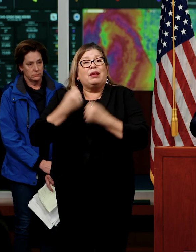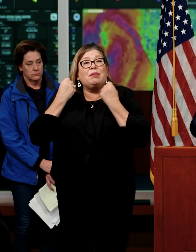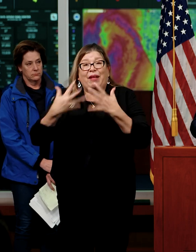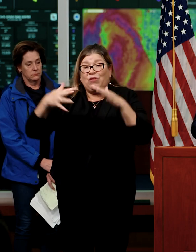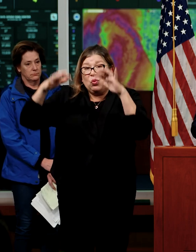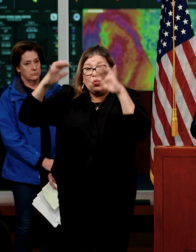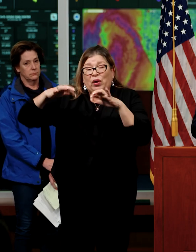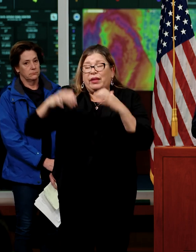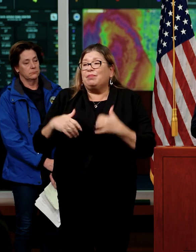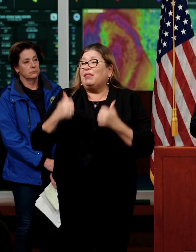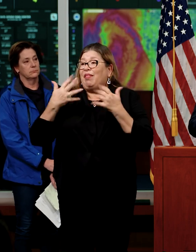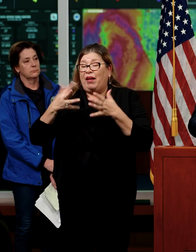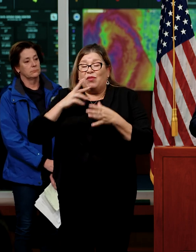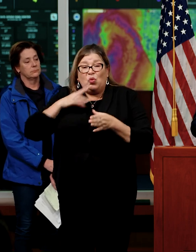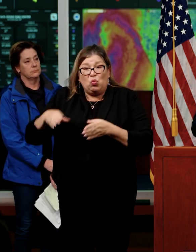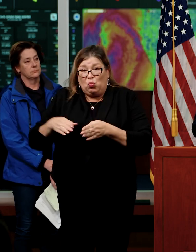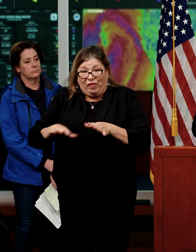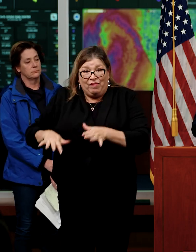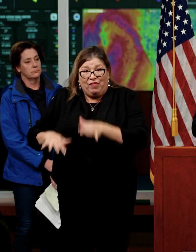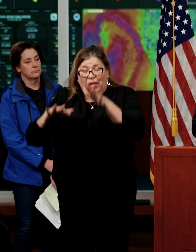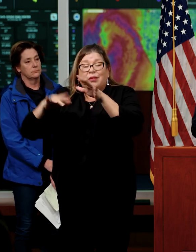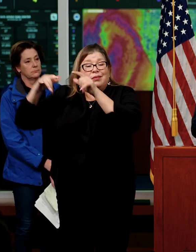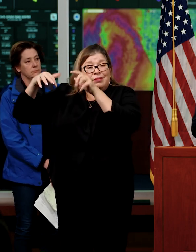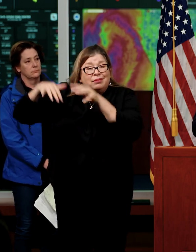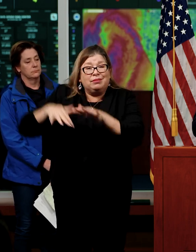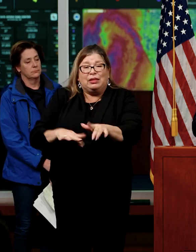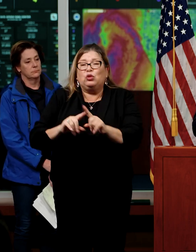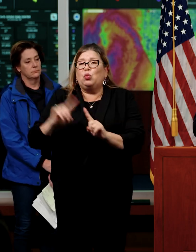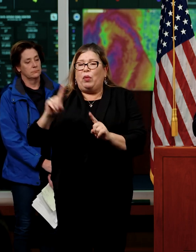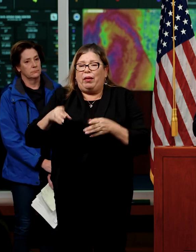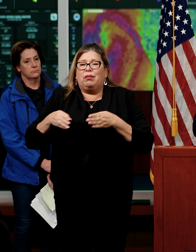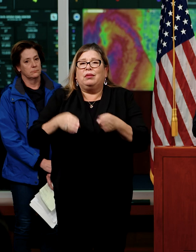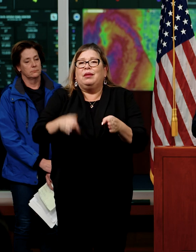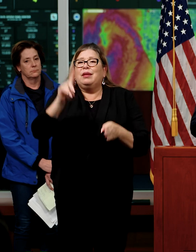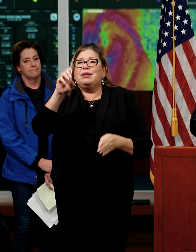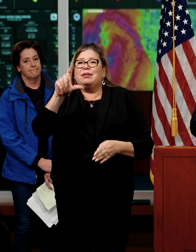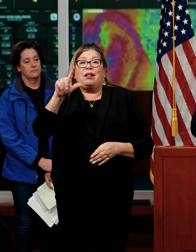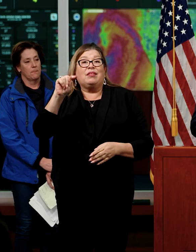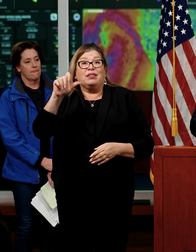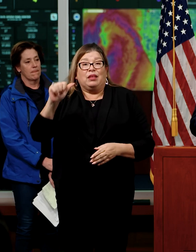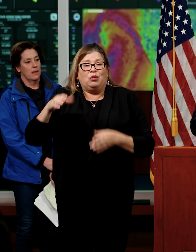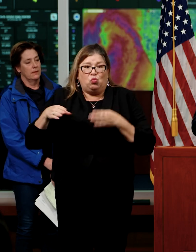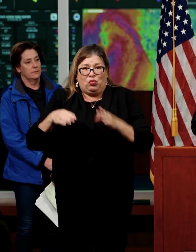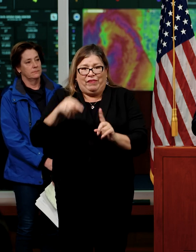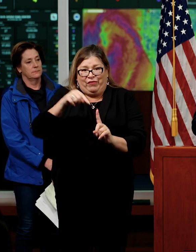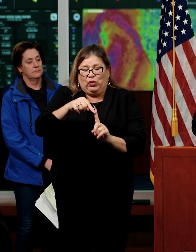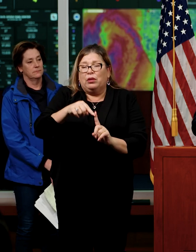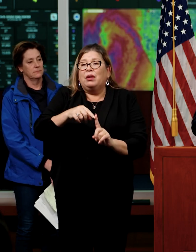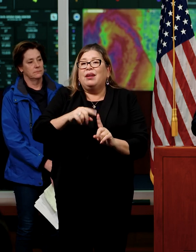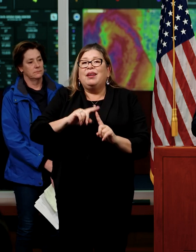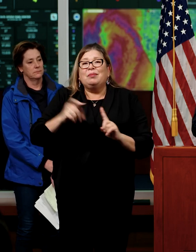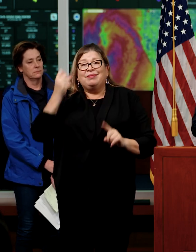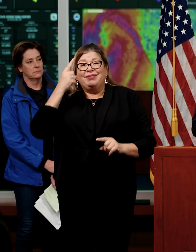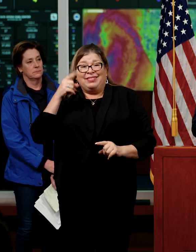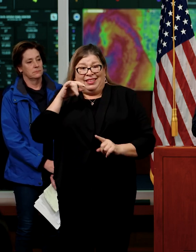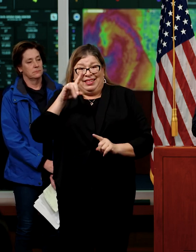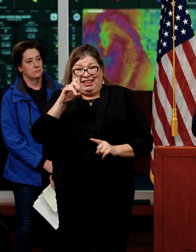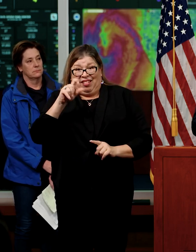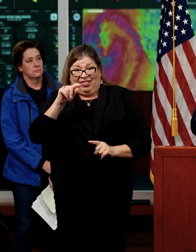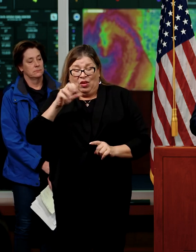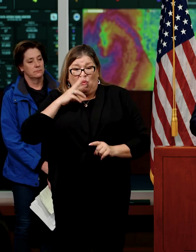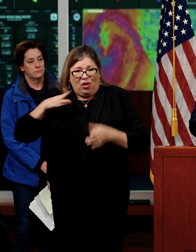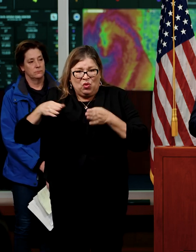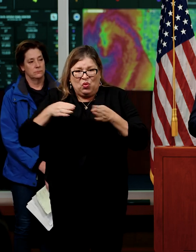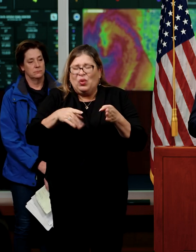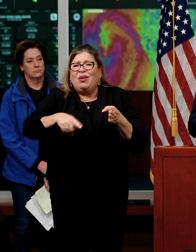rain, a lot of river flows into the delta. And at the same time, we have very outdated infrastructure in the delta.